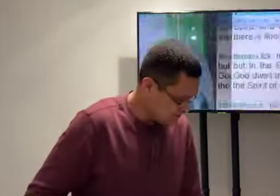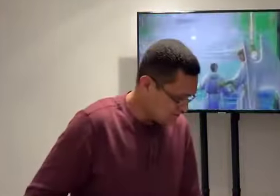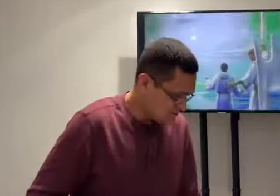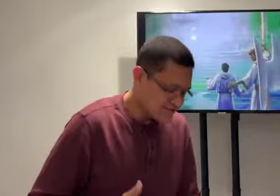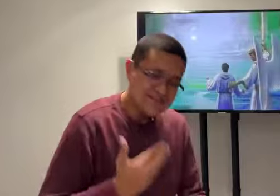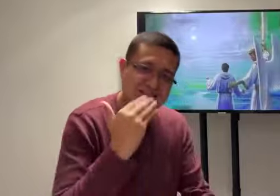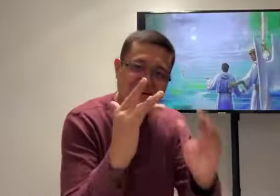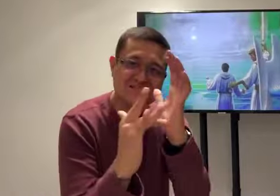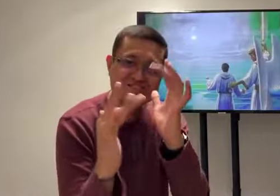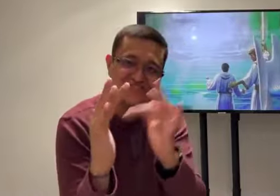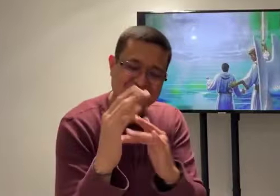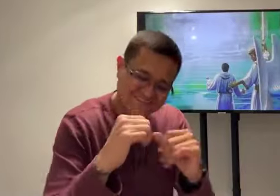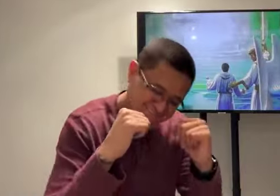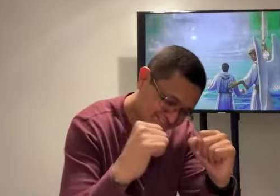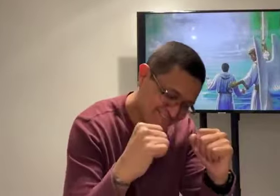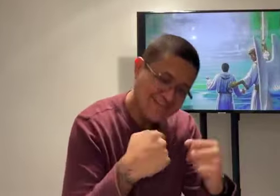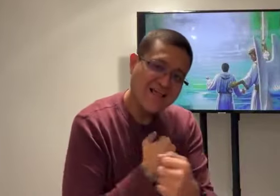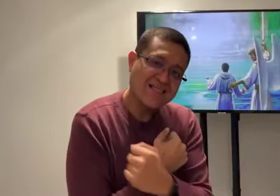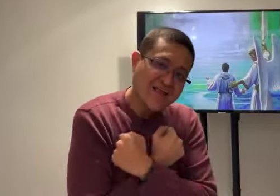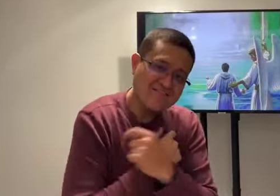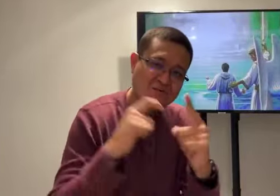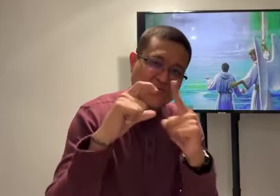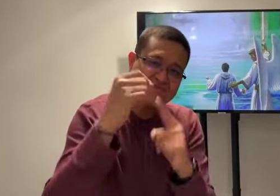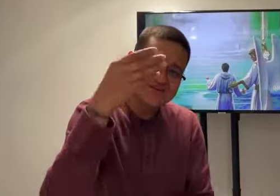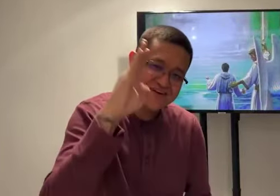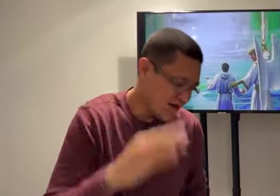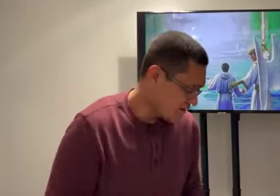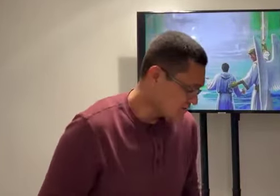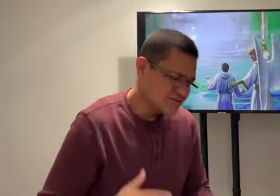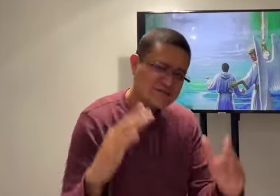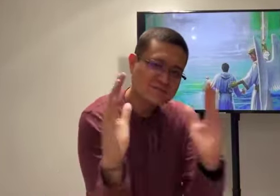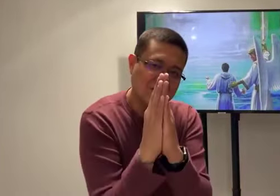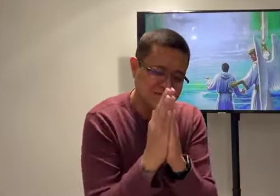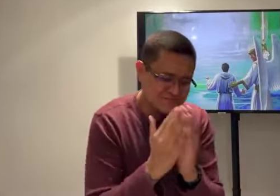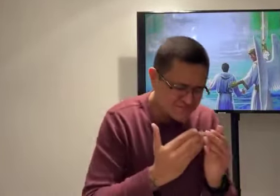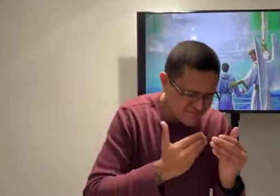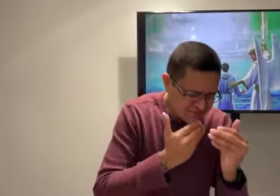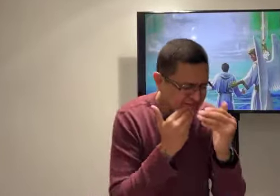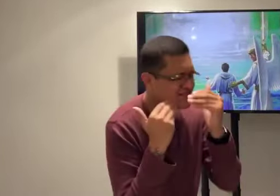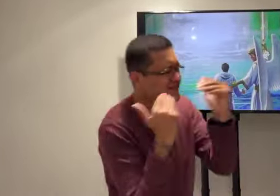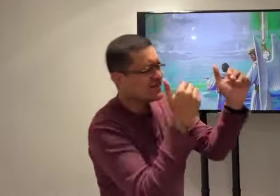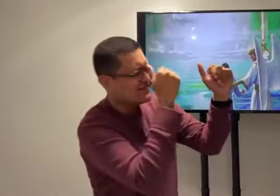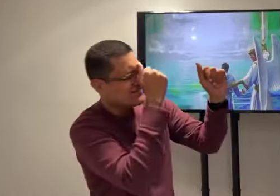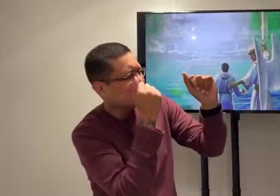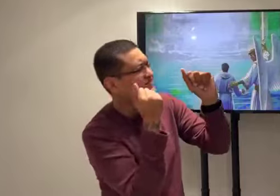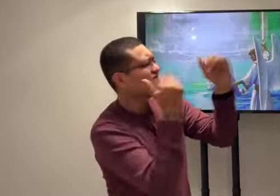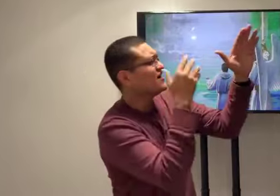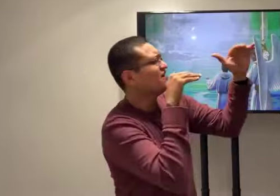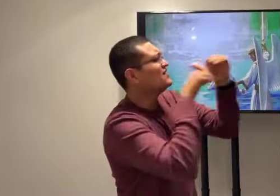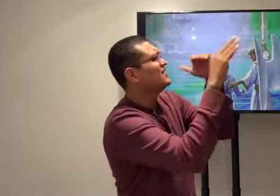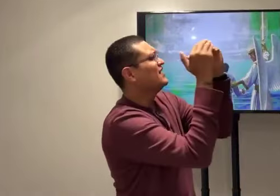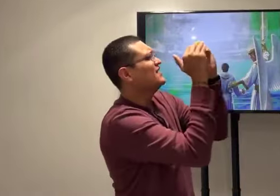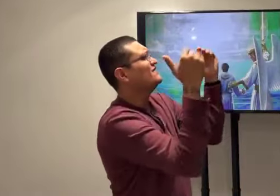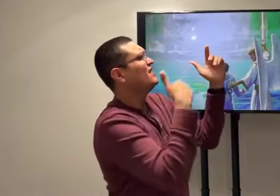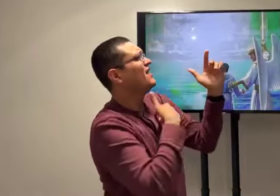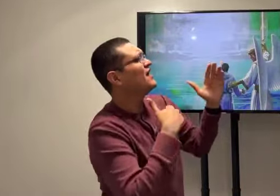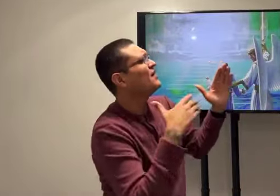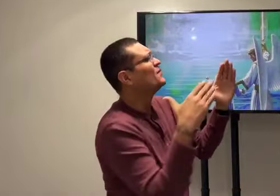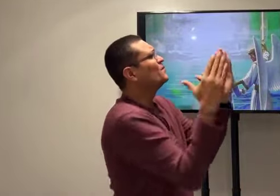still living. Praise God. Thank you, Jesus. I love the Word of God. Let's go ahead and pray. Thank you, Father